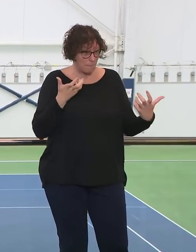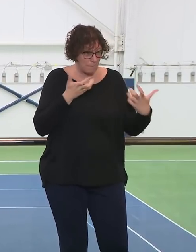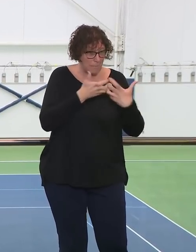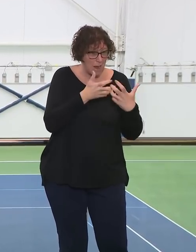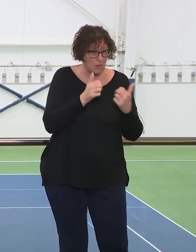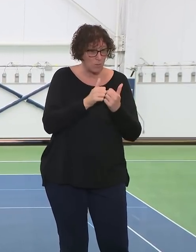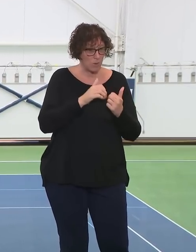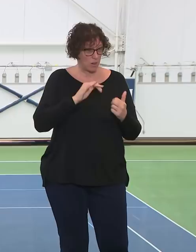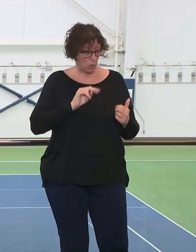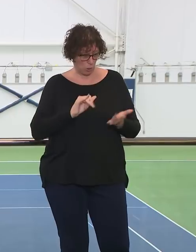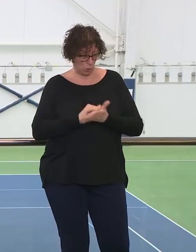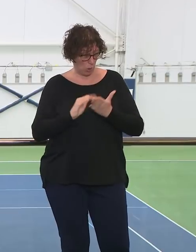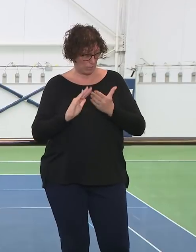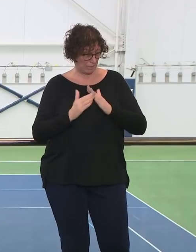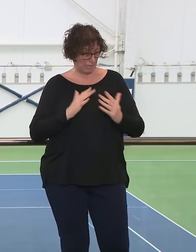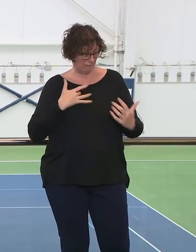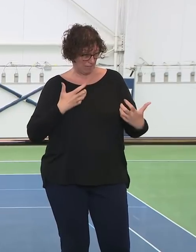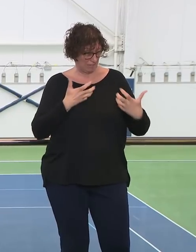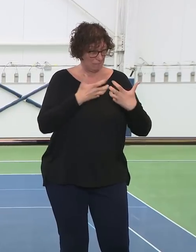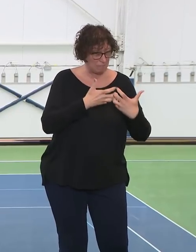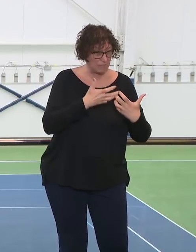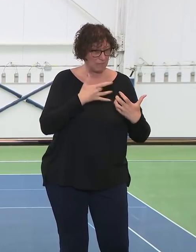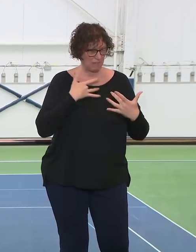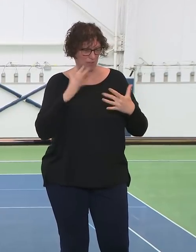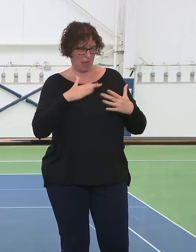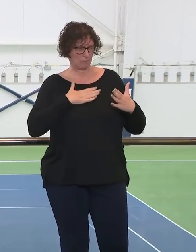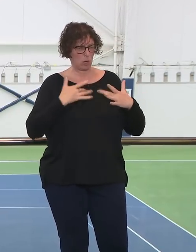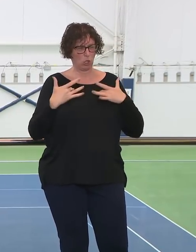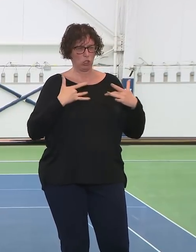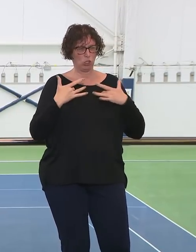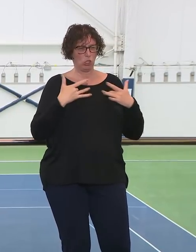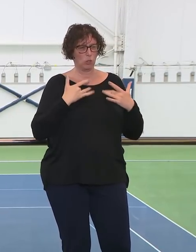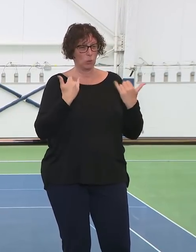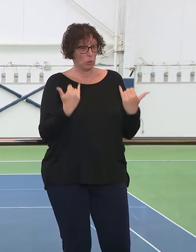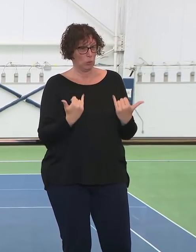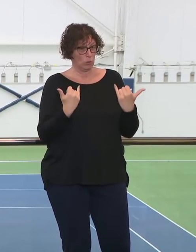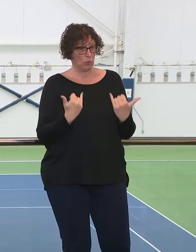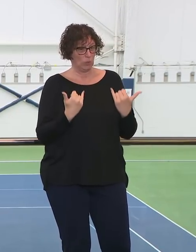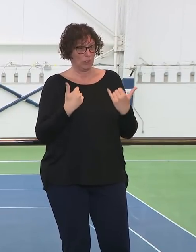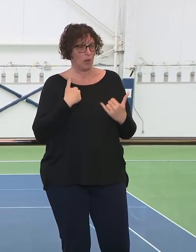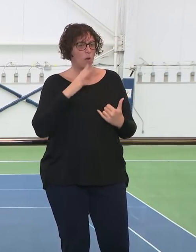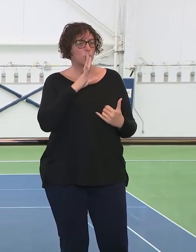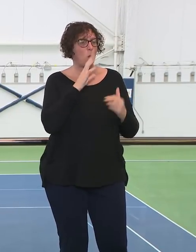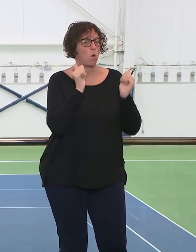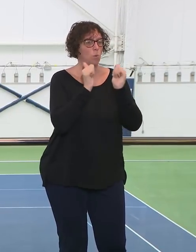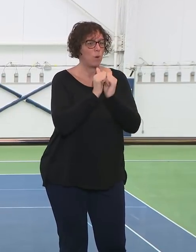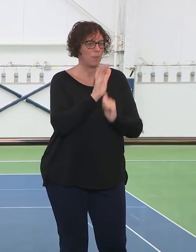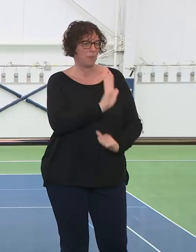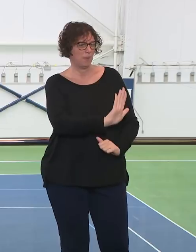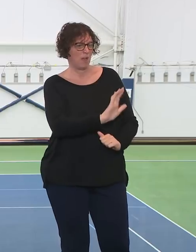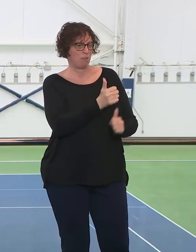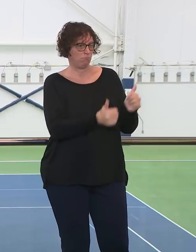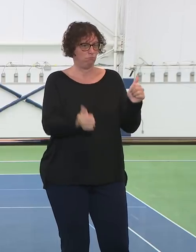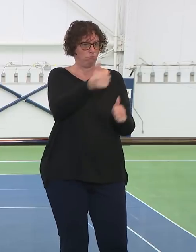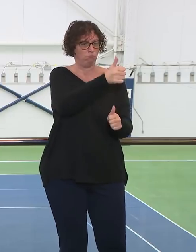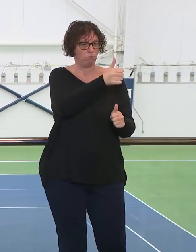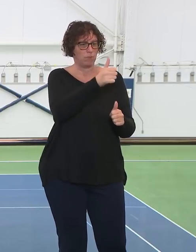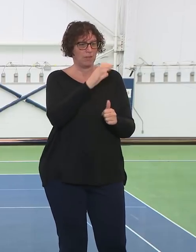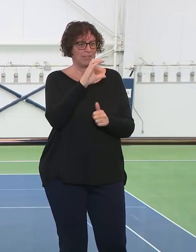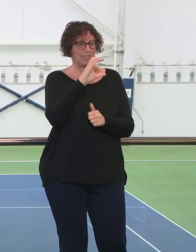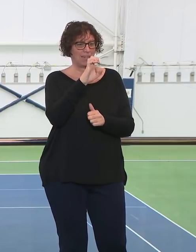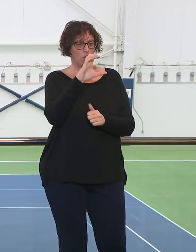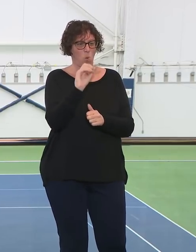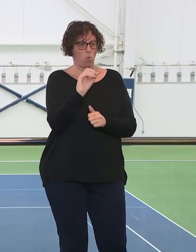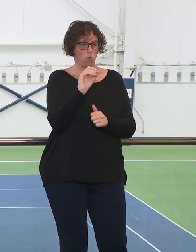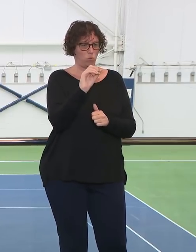spoke earlier today with the CEO of Mount Sinai system, Dr. Ken Davis, who was adamant that they will only